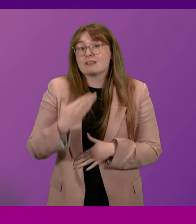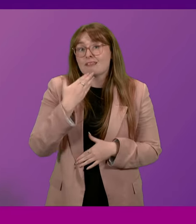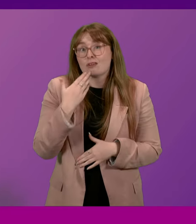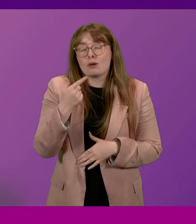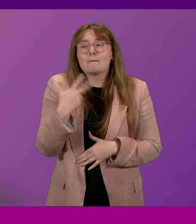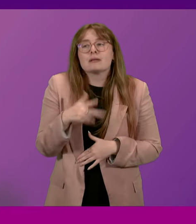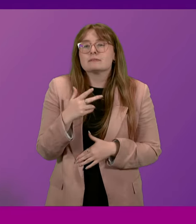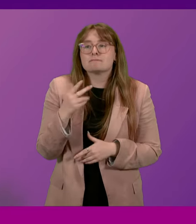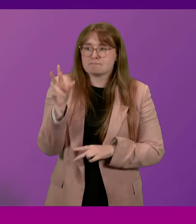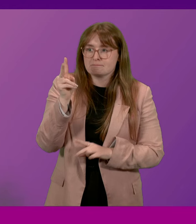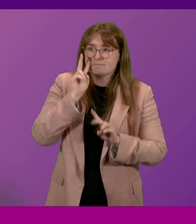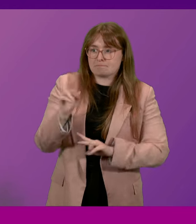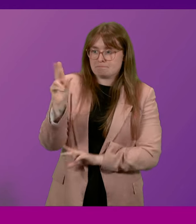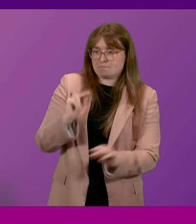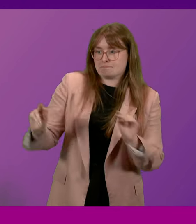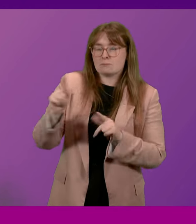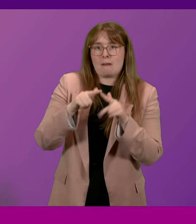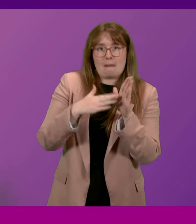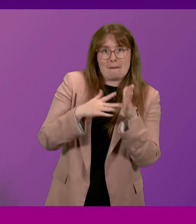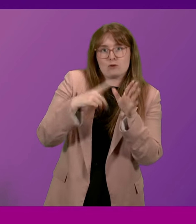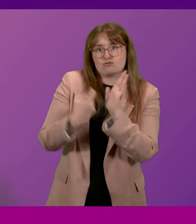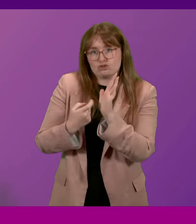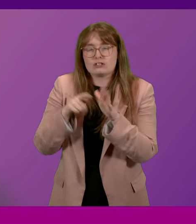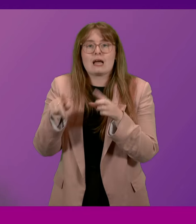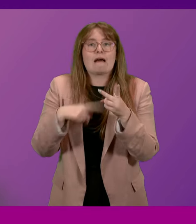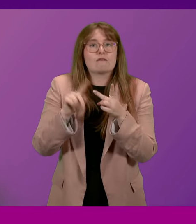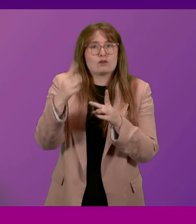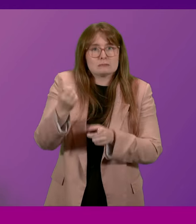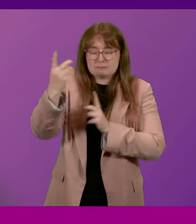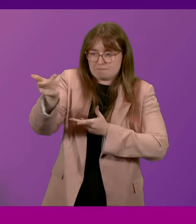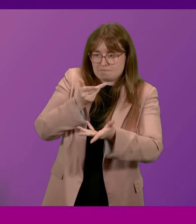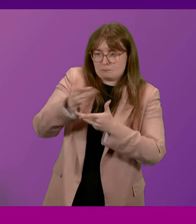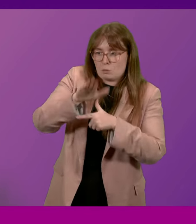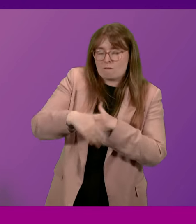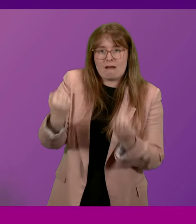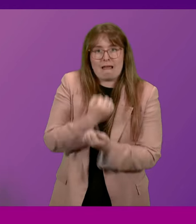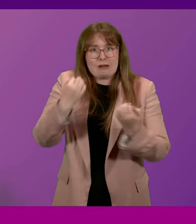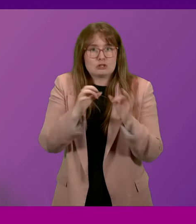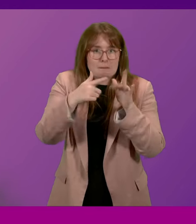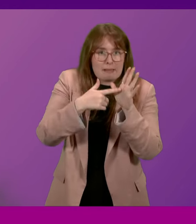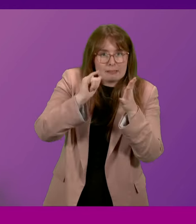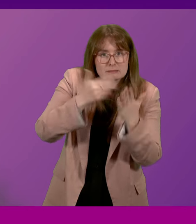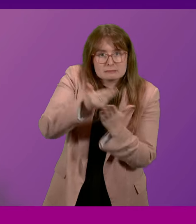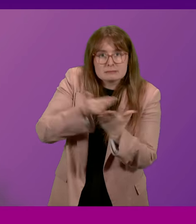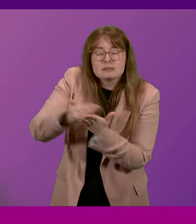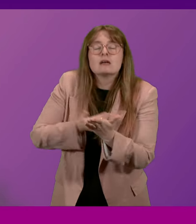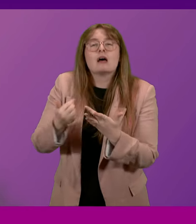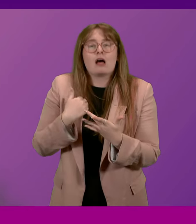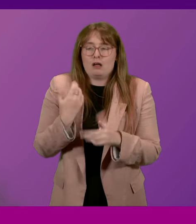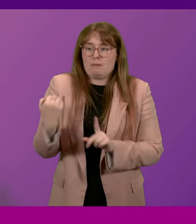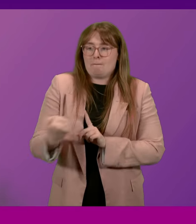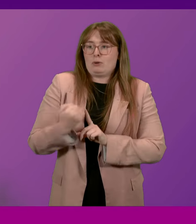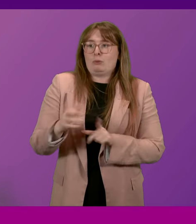listening to the interaction between Emma Rourke and the First Minister there around energy bills and raising energy bills and it strikes me that